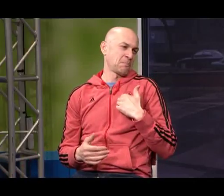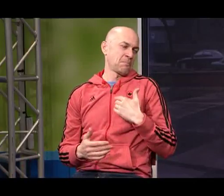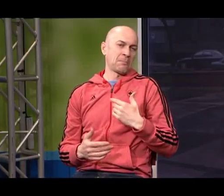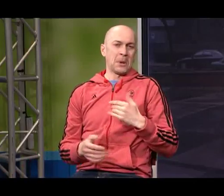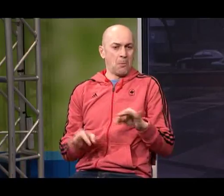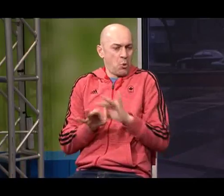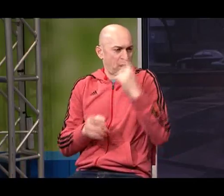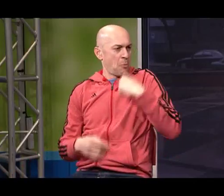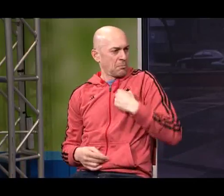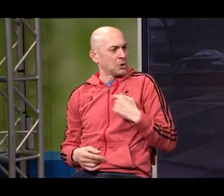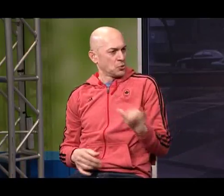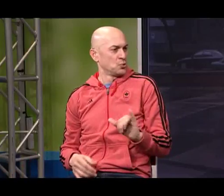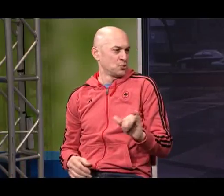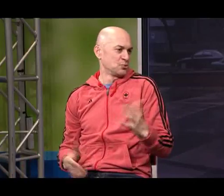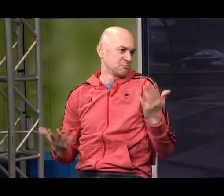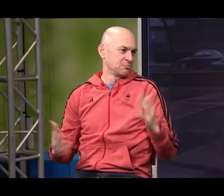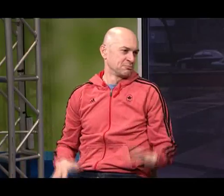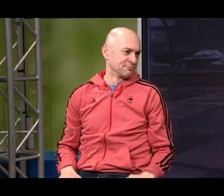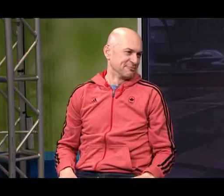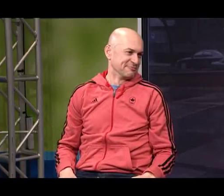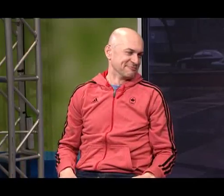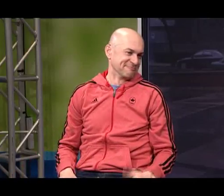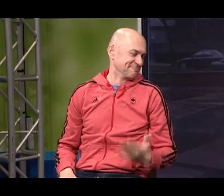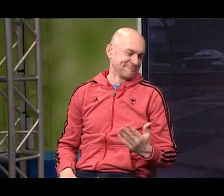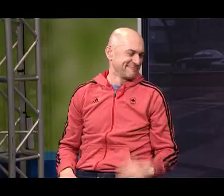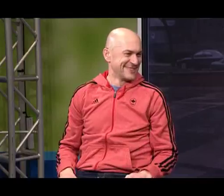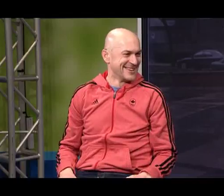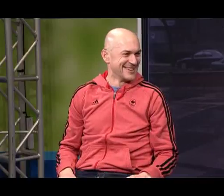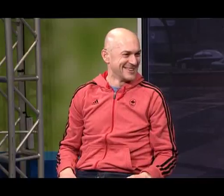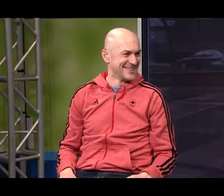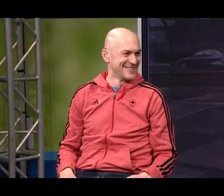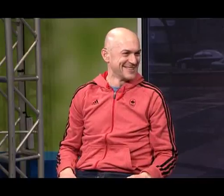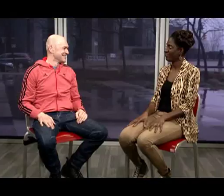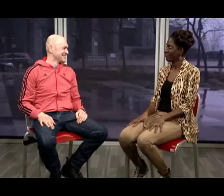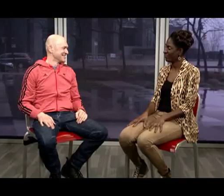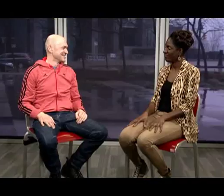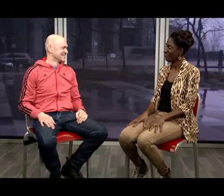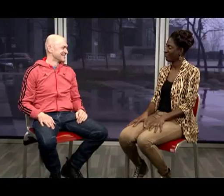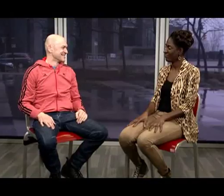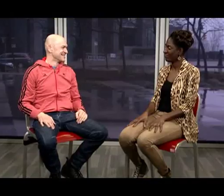kids And it's a passion for me And it's important that I continue to do that So that's what I'm doing right now